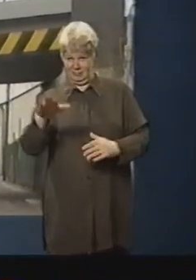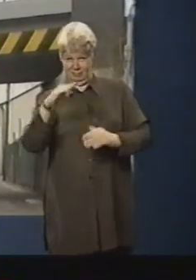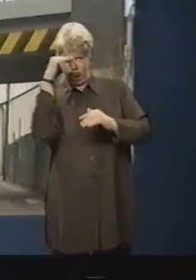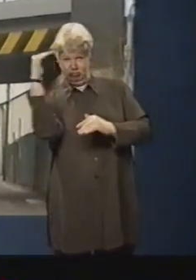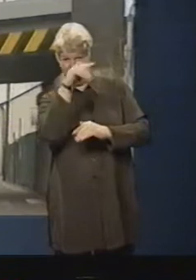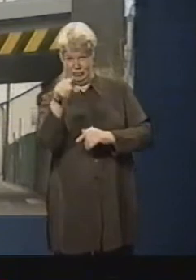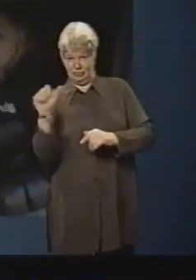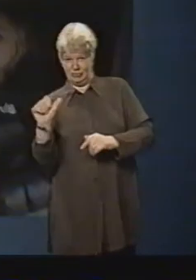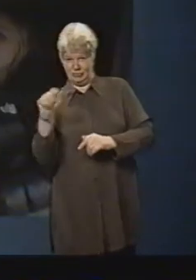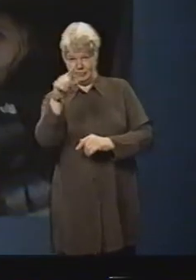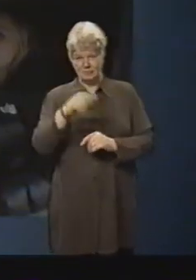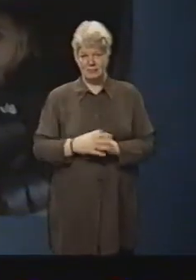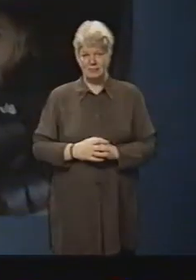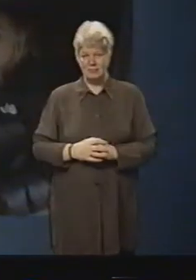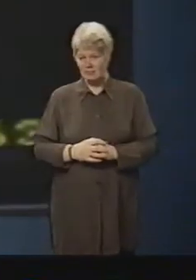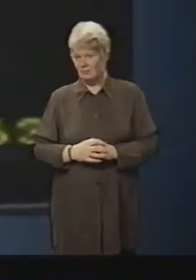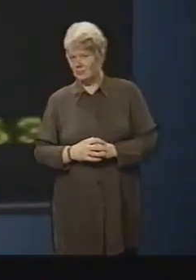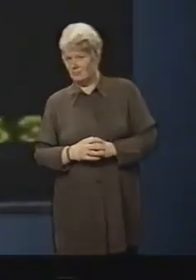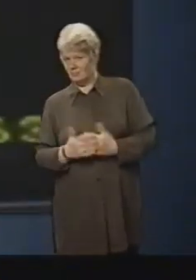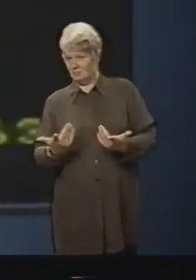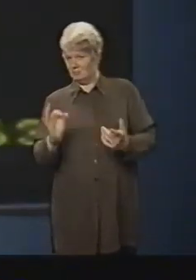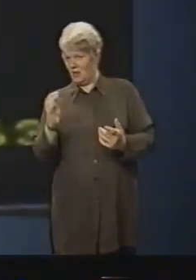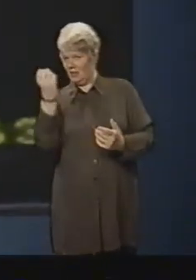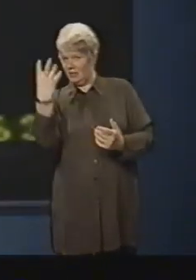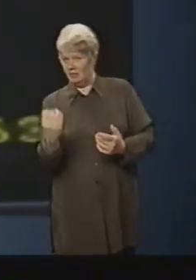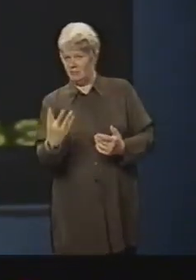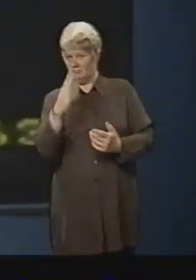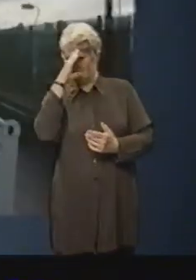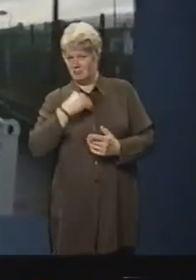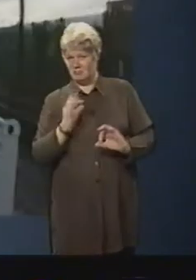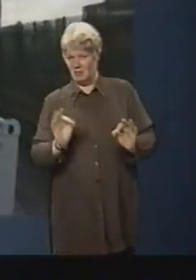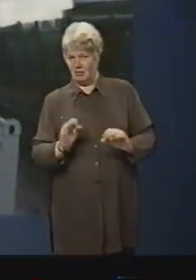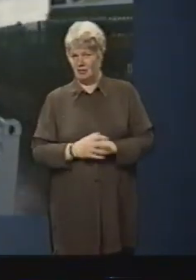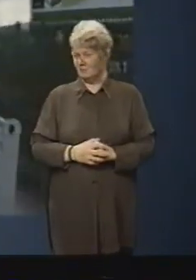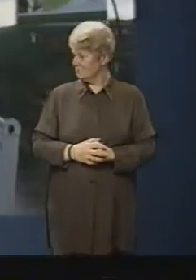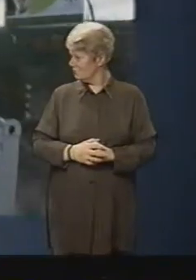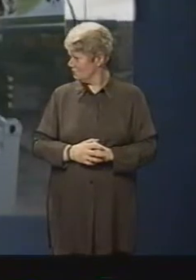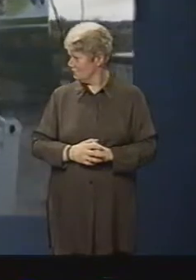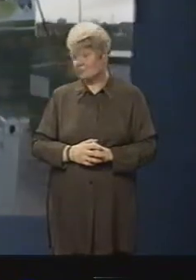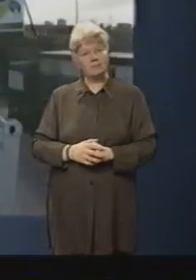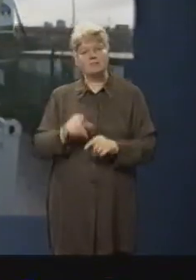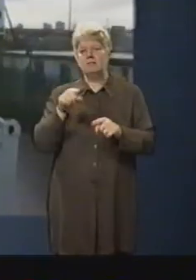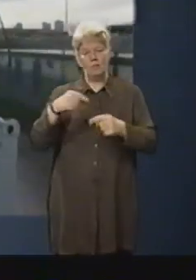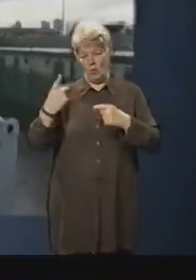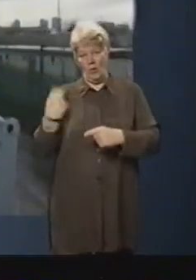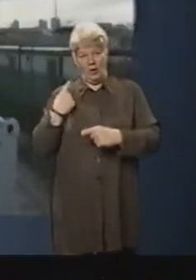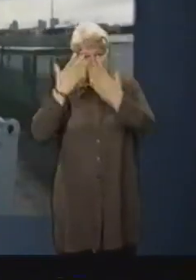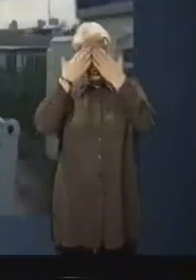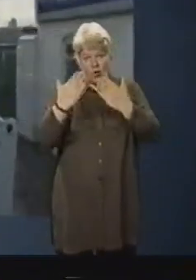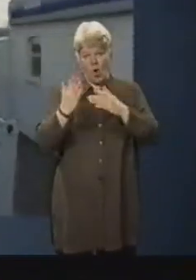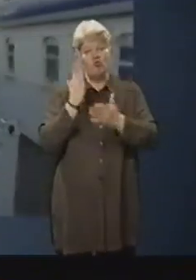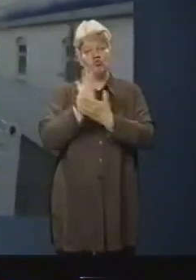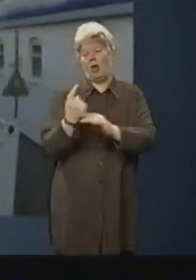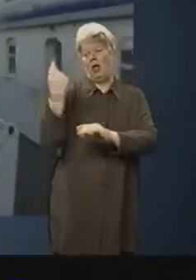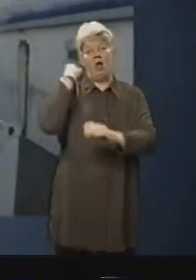Yeah. Well, I'm looking at the system and there are no warning lights at all. What we don't know is that our load is